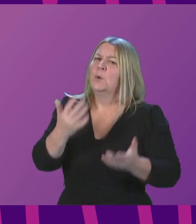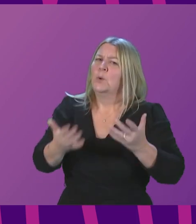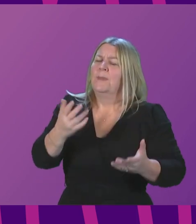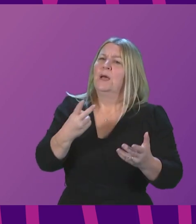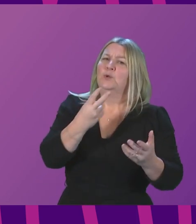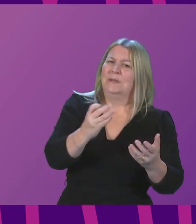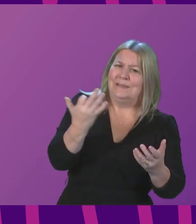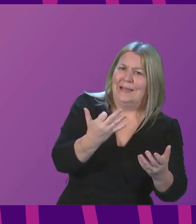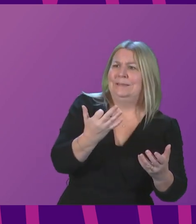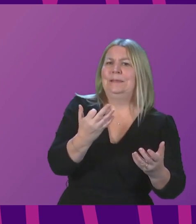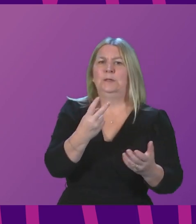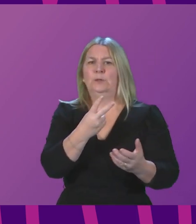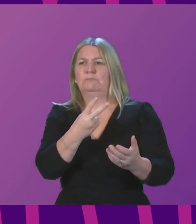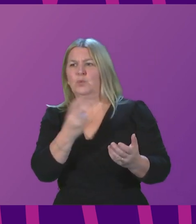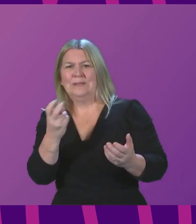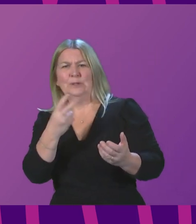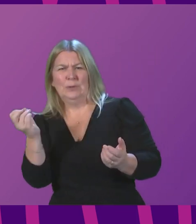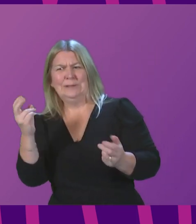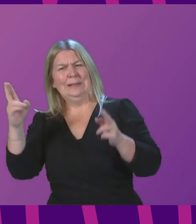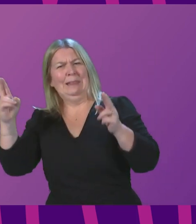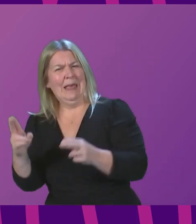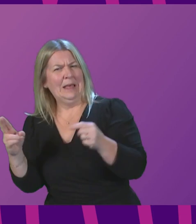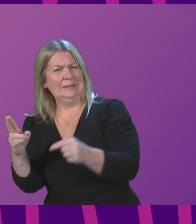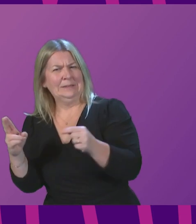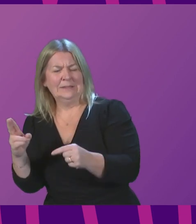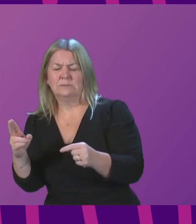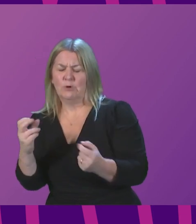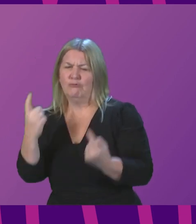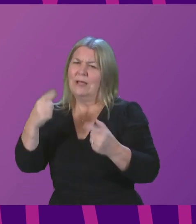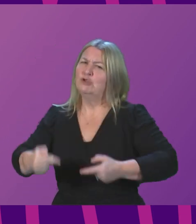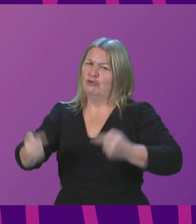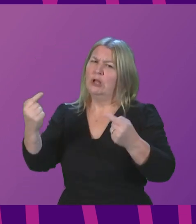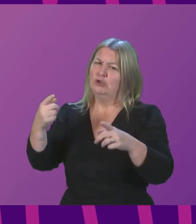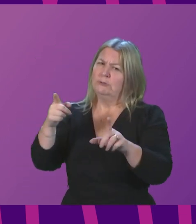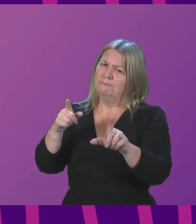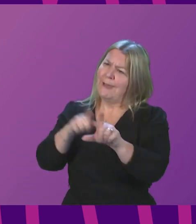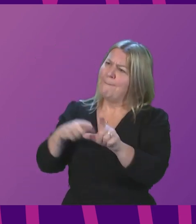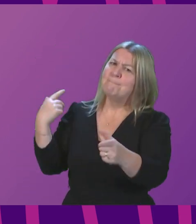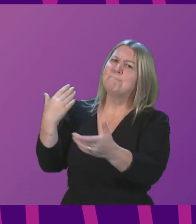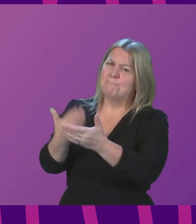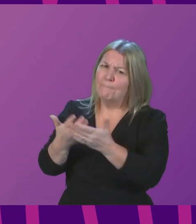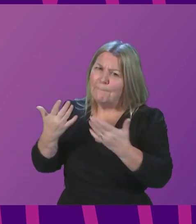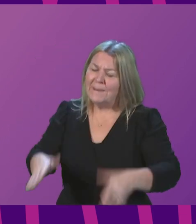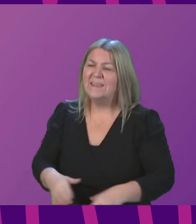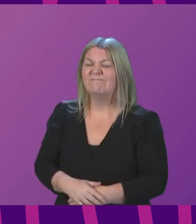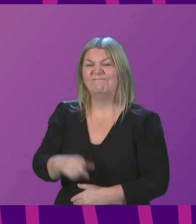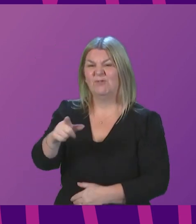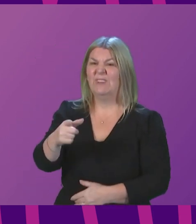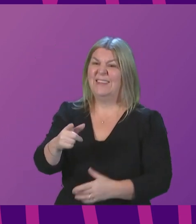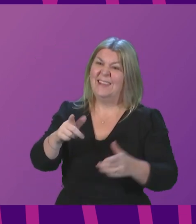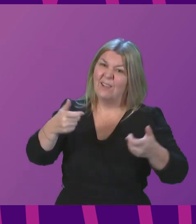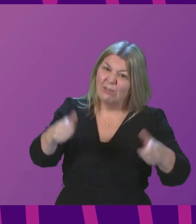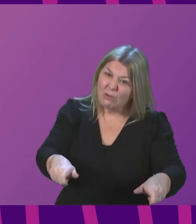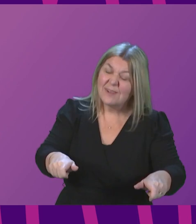year for everyone, including local authorities, as a result of COVID. SIPA believes that the COVID lockdowns and unavoidable disruption to